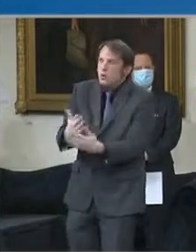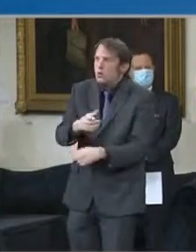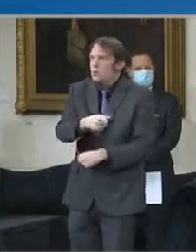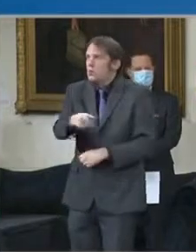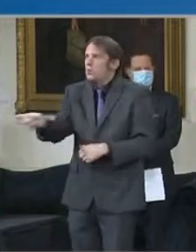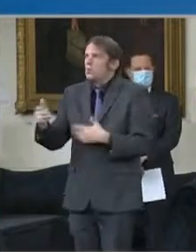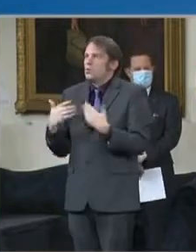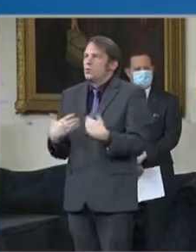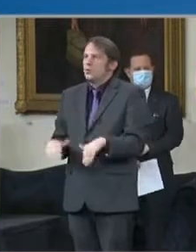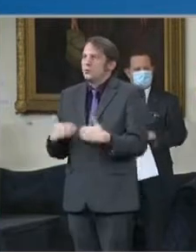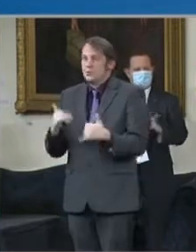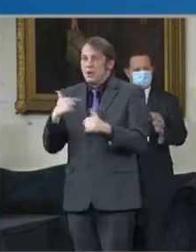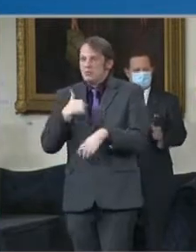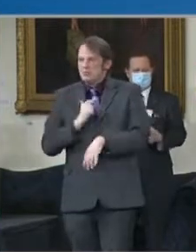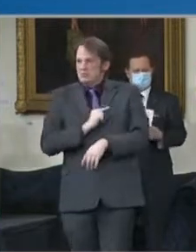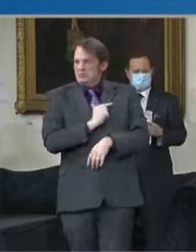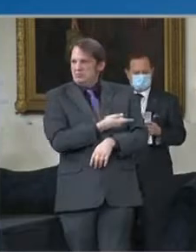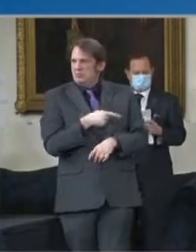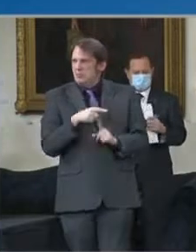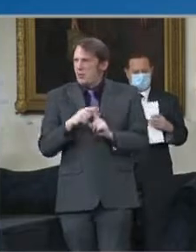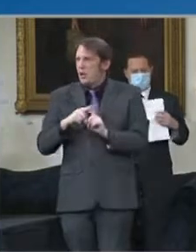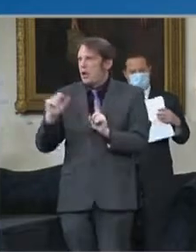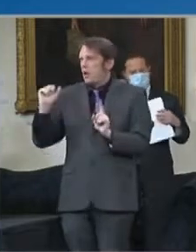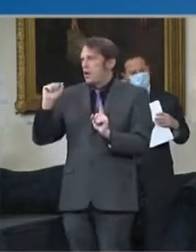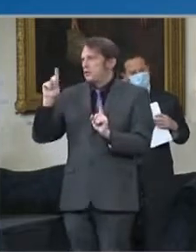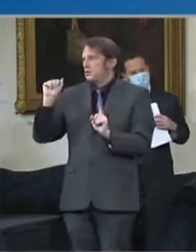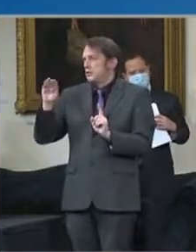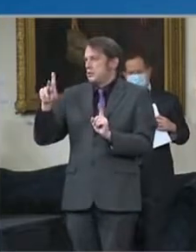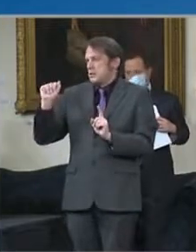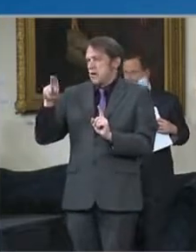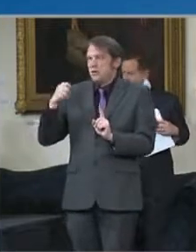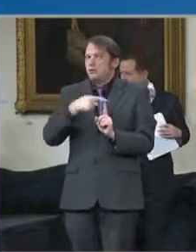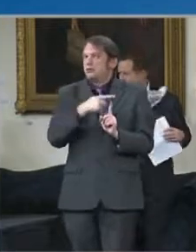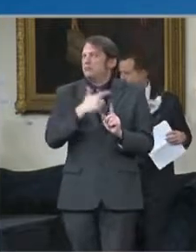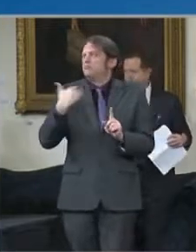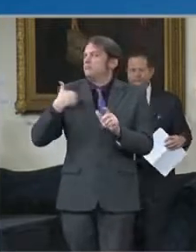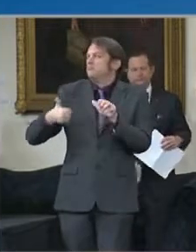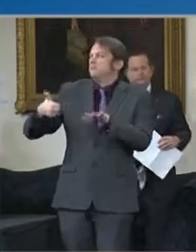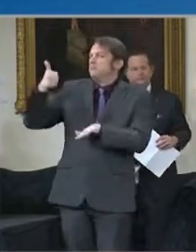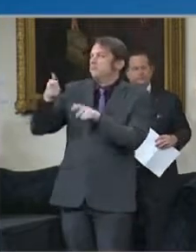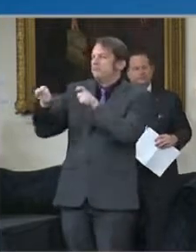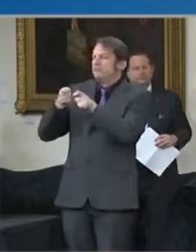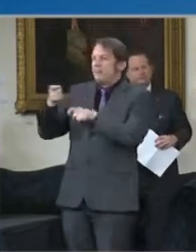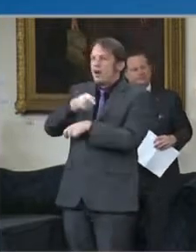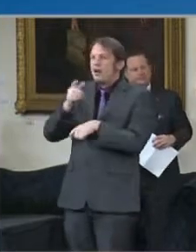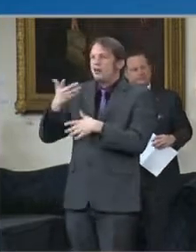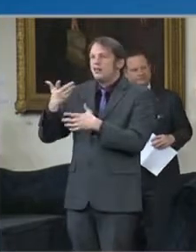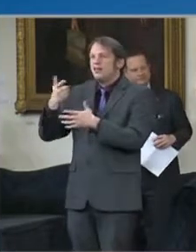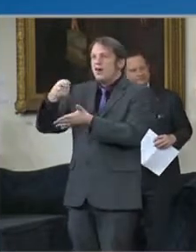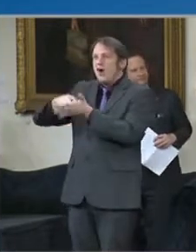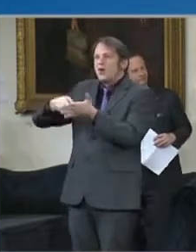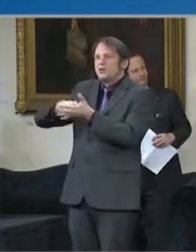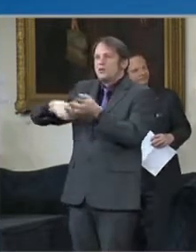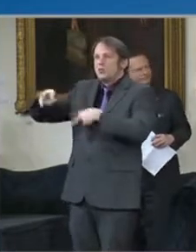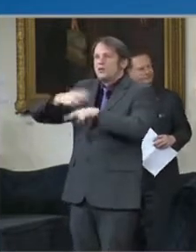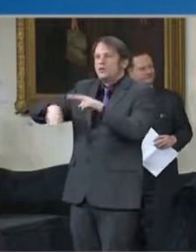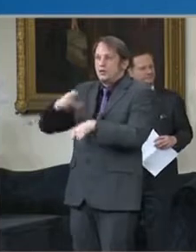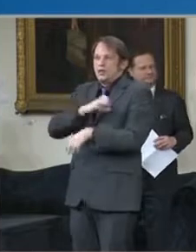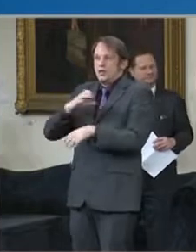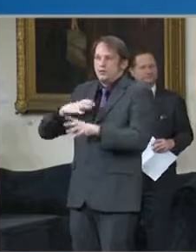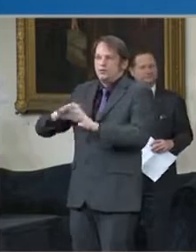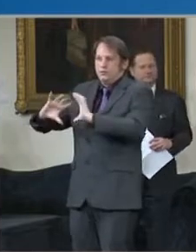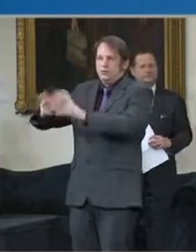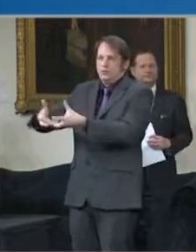Services Cost Review Commission. He's going to provide a little more detail on our new first of its kind Maryland model hospital